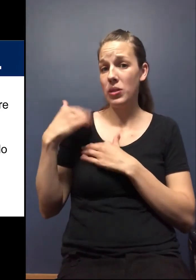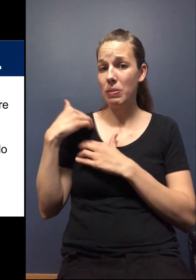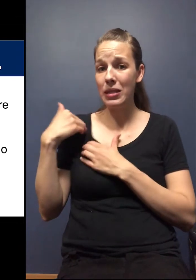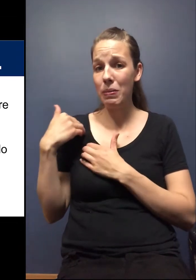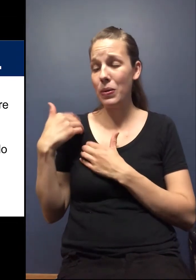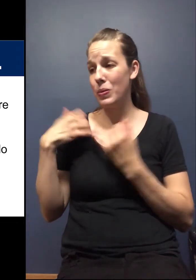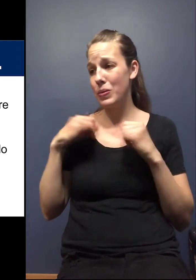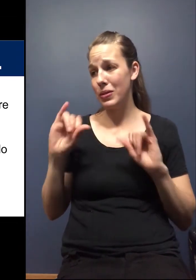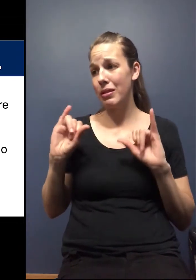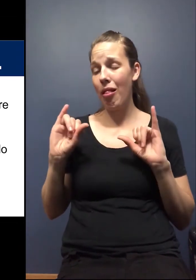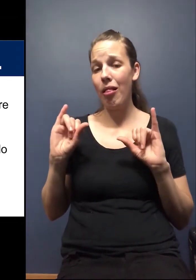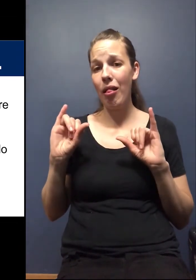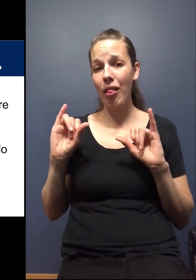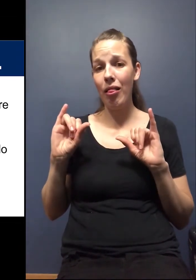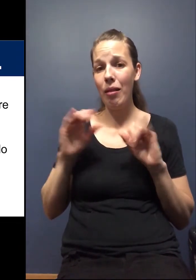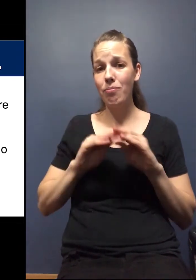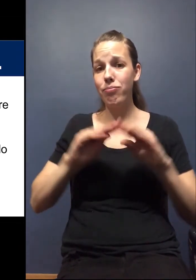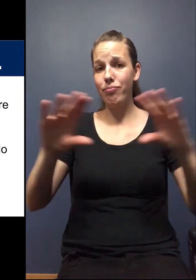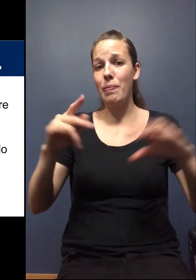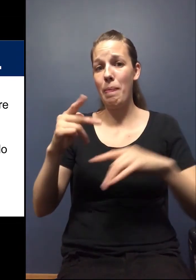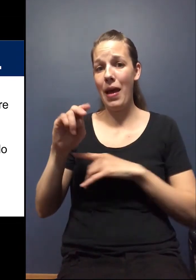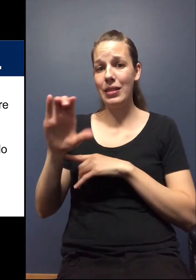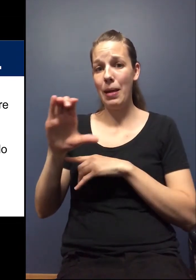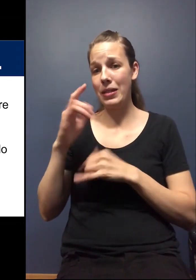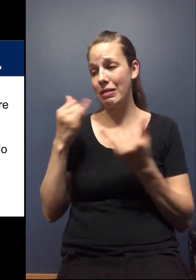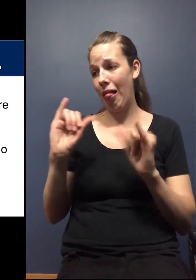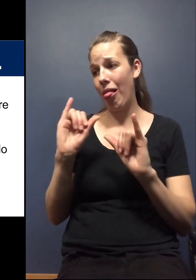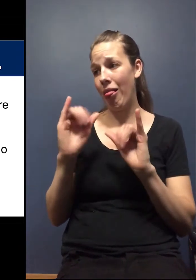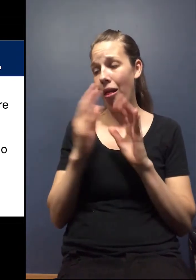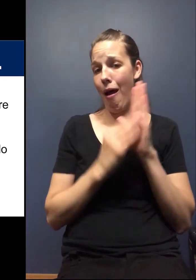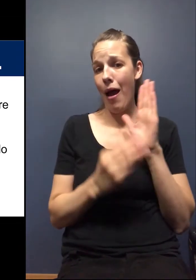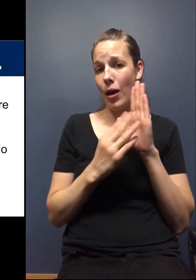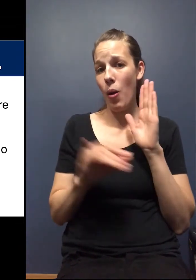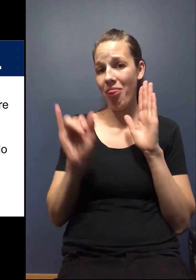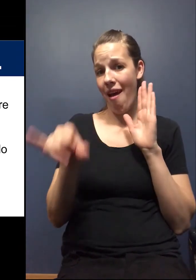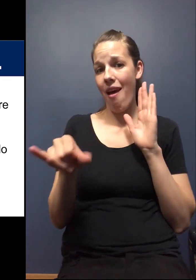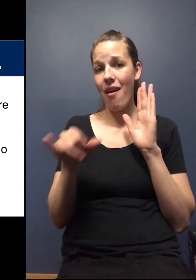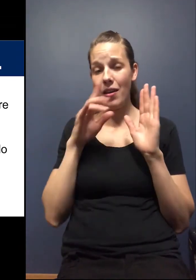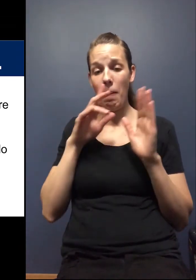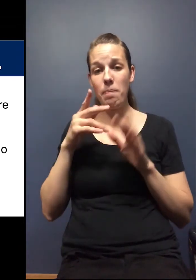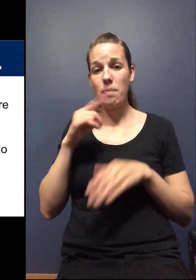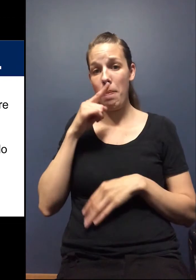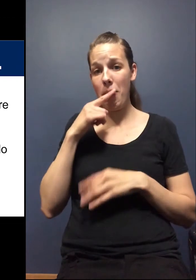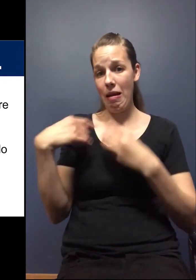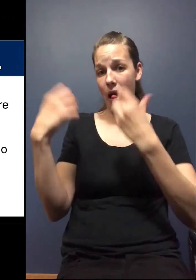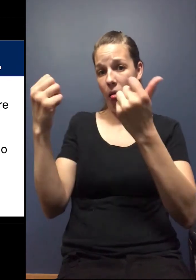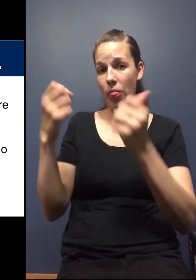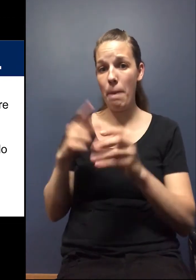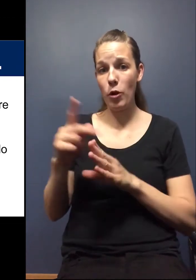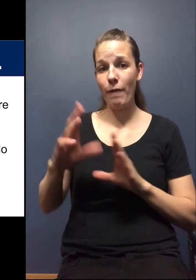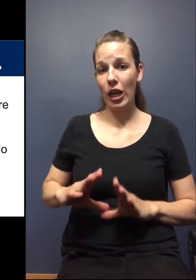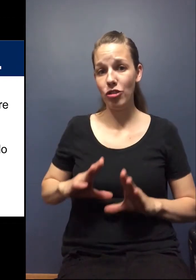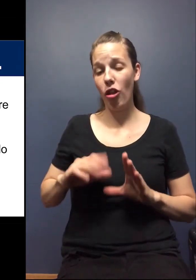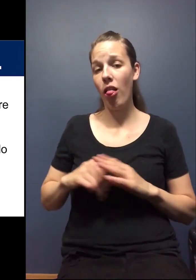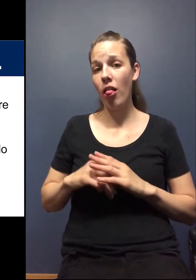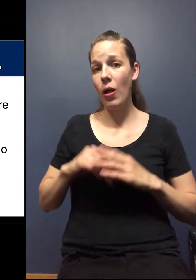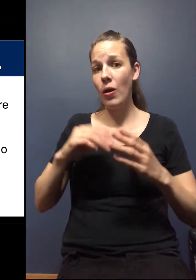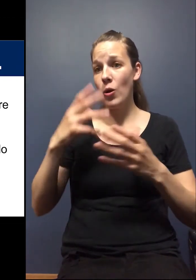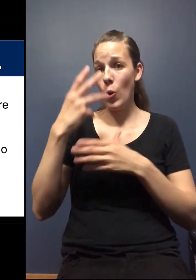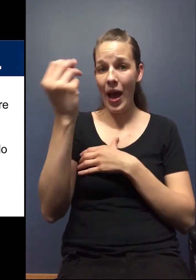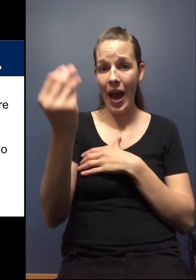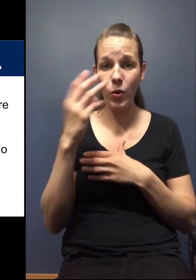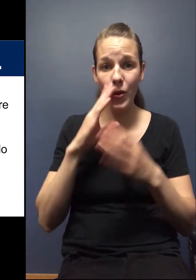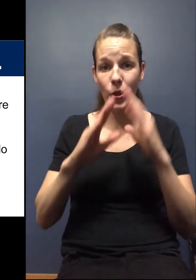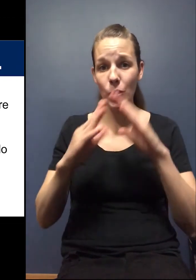we are still in a, in a pandemic. And I echo that that is, um, as a public health professional going into the